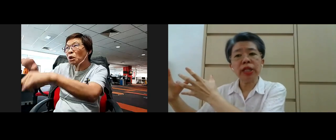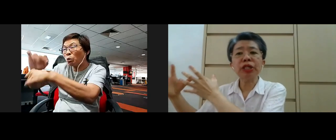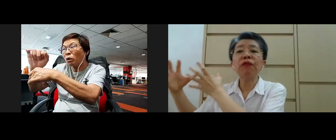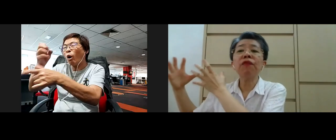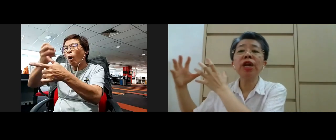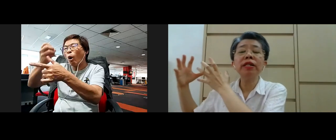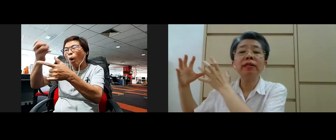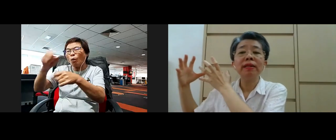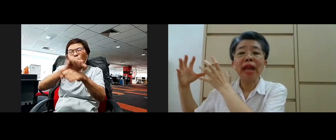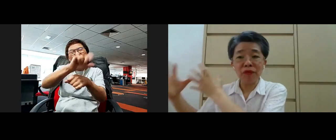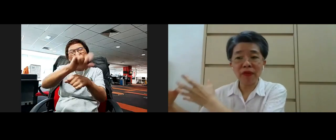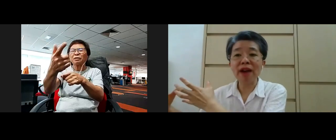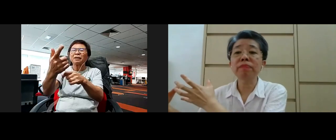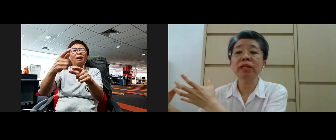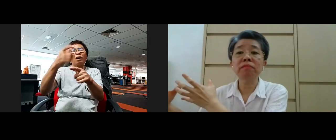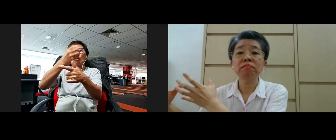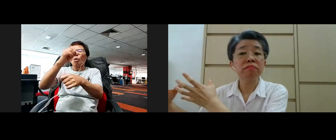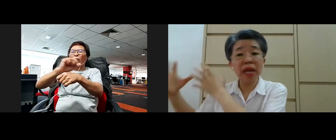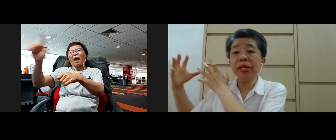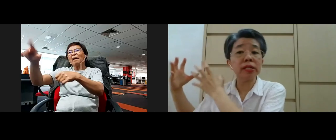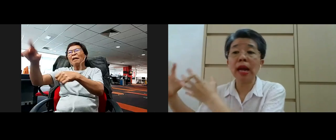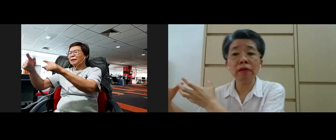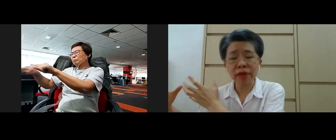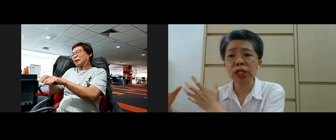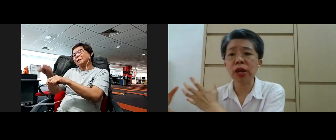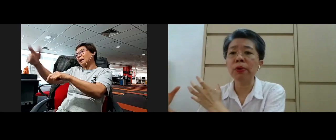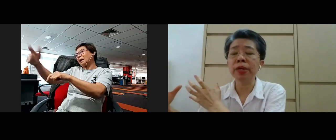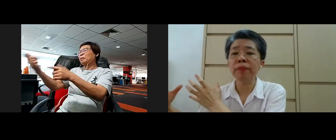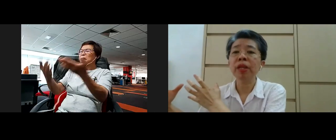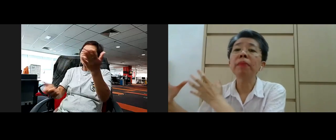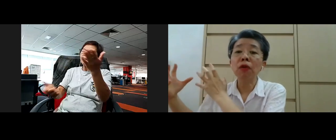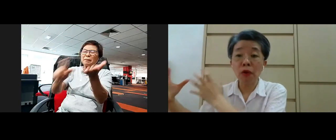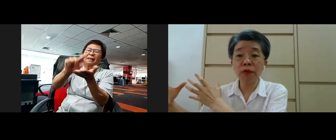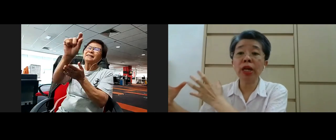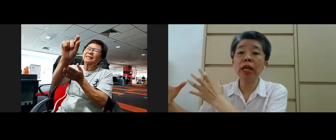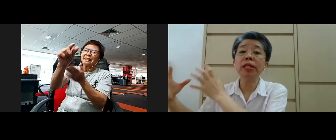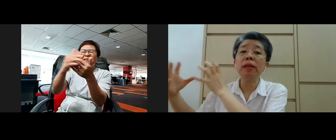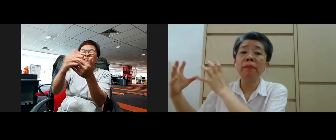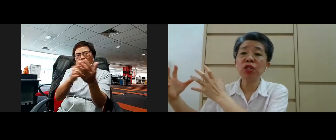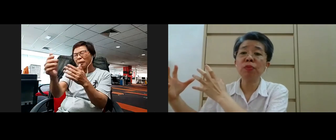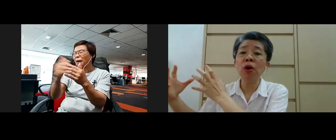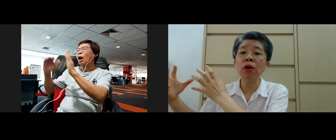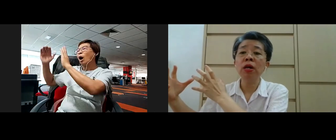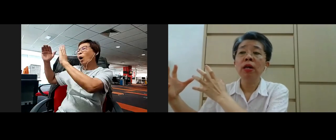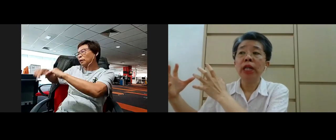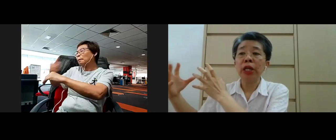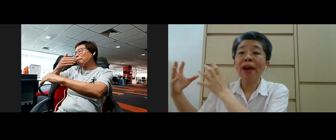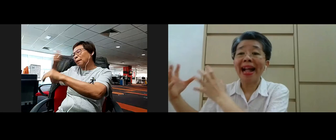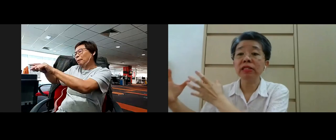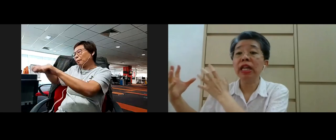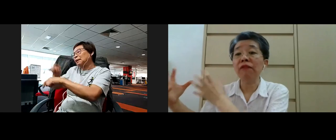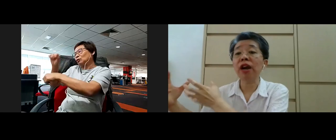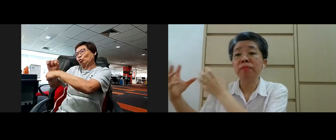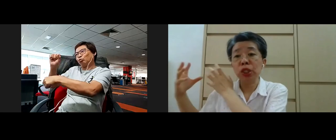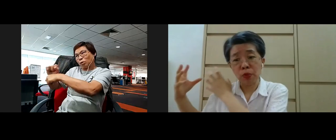in a different environment maybe the salary is lower but hopefully it's a much more you